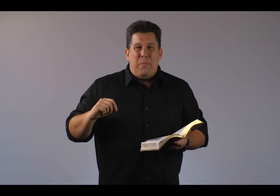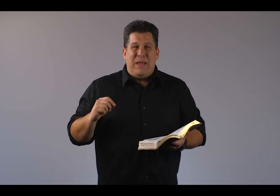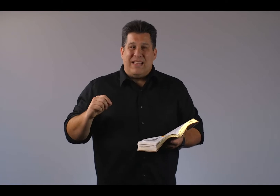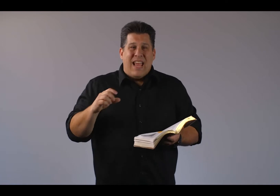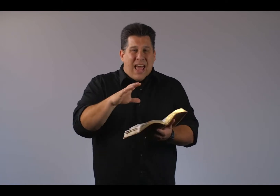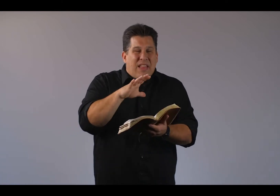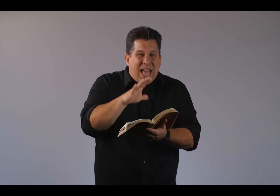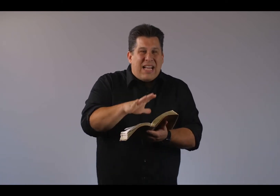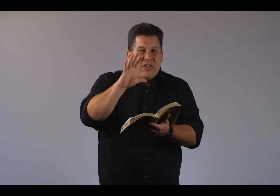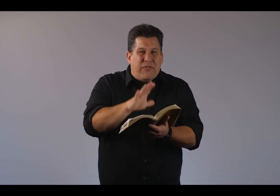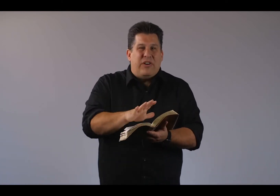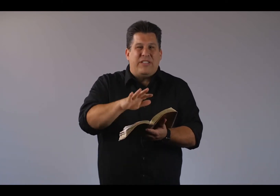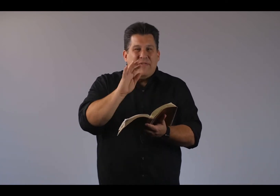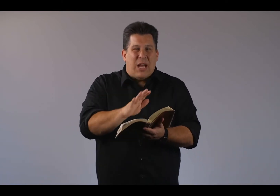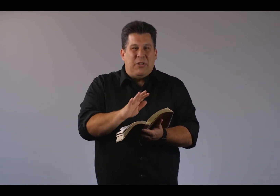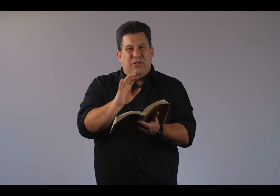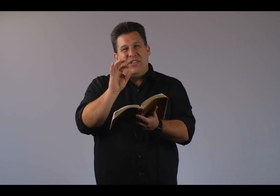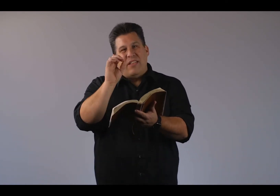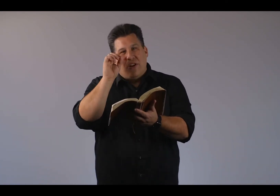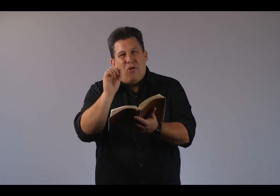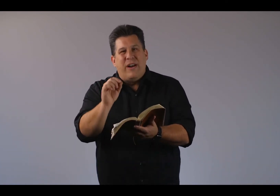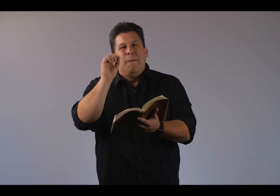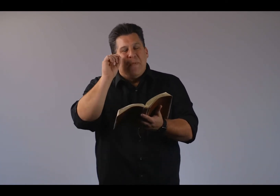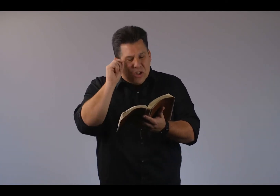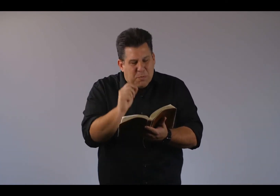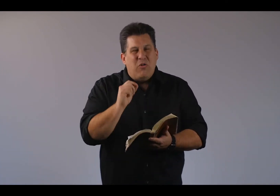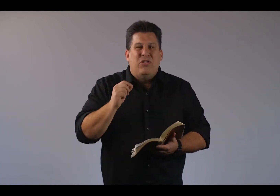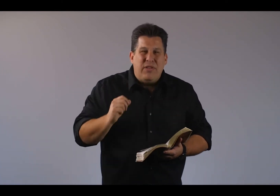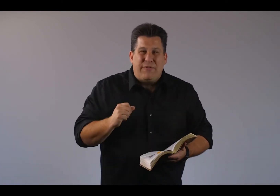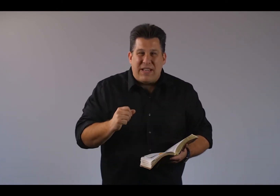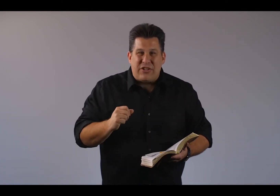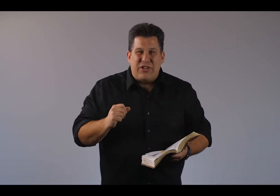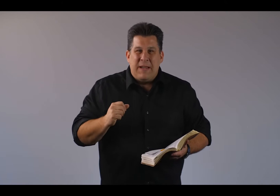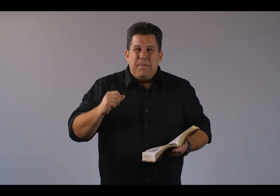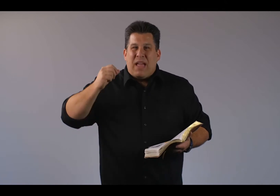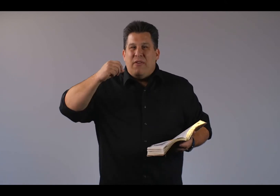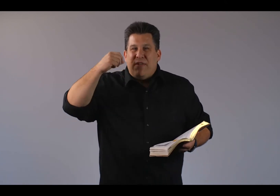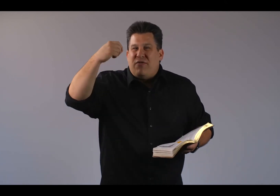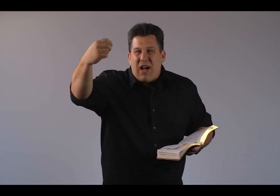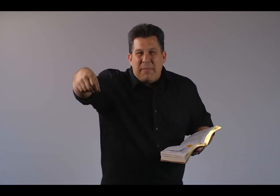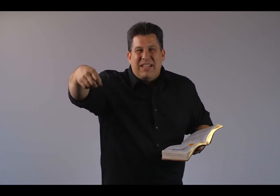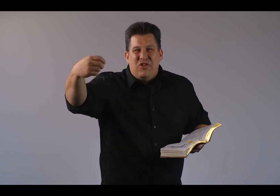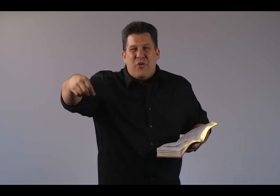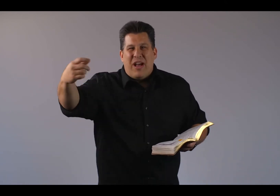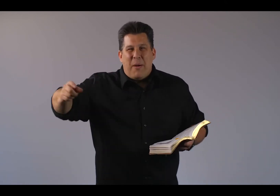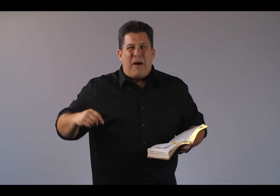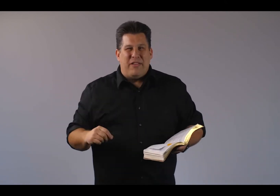obedience. And the last verse of chapter two said that the Lord spoke to the fish and the fish vomited Jonah up on the